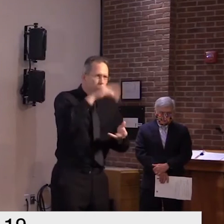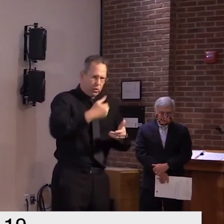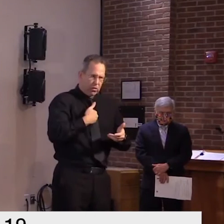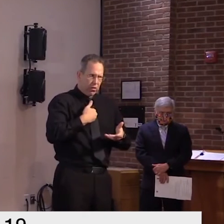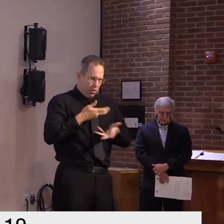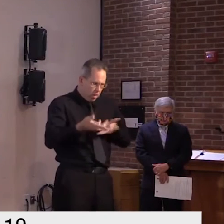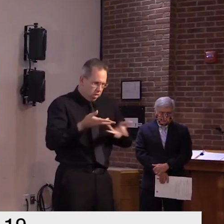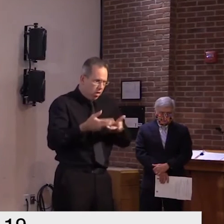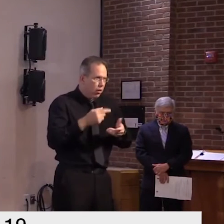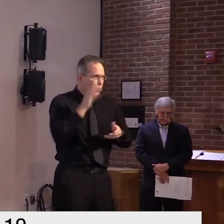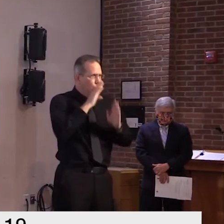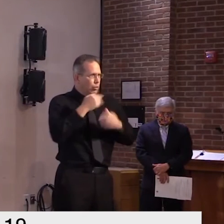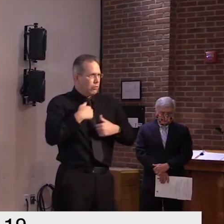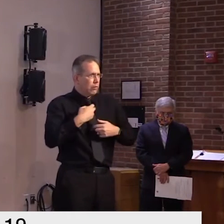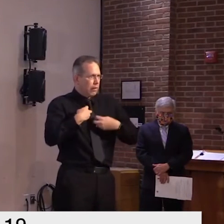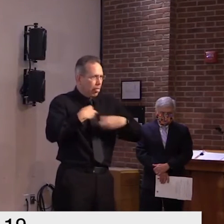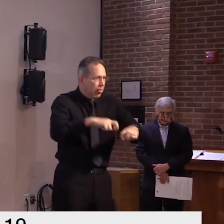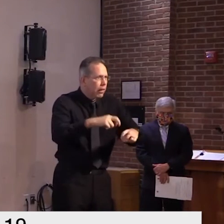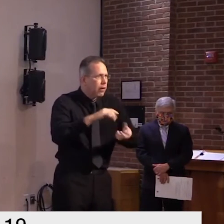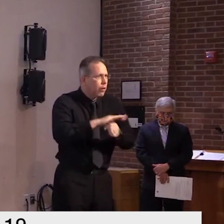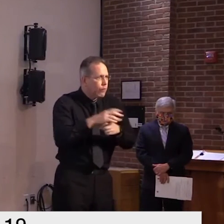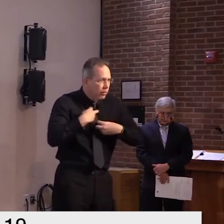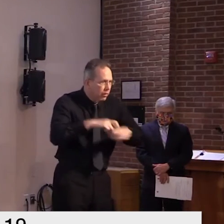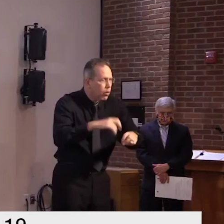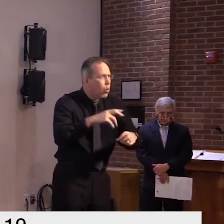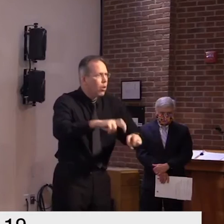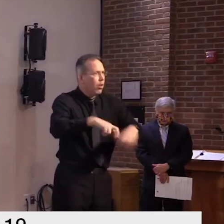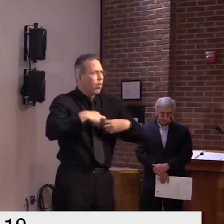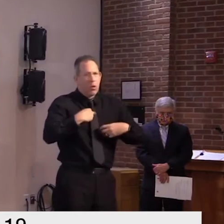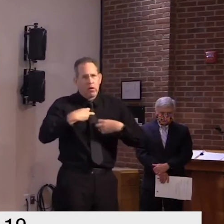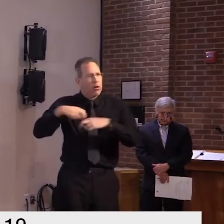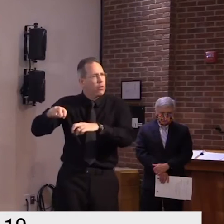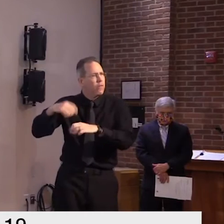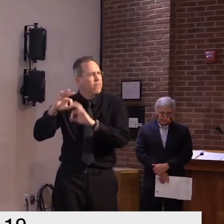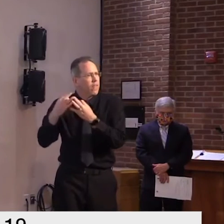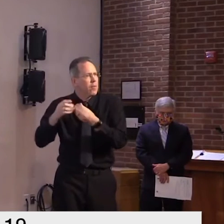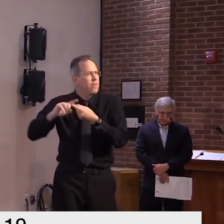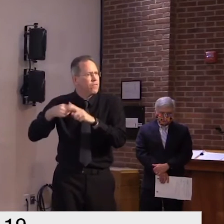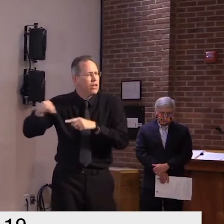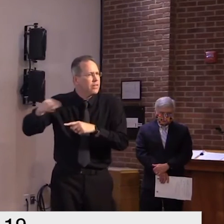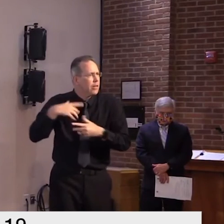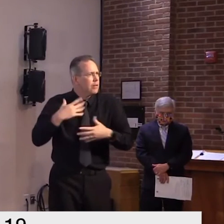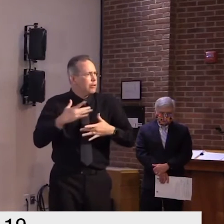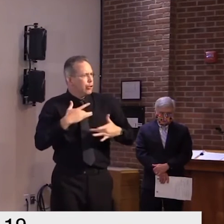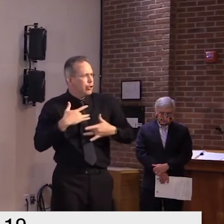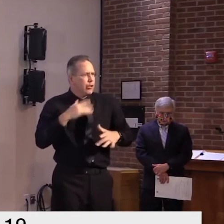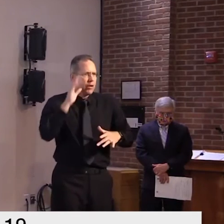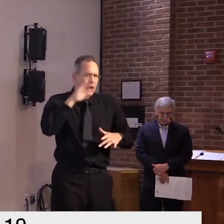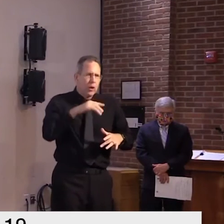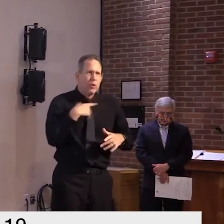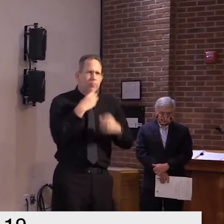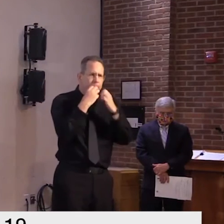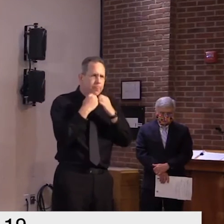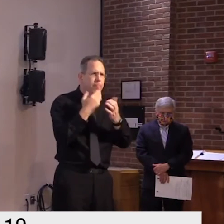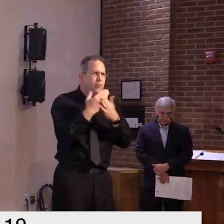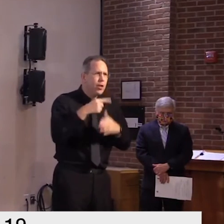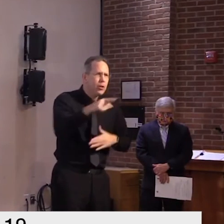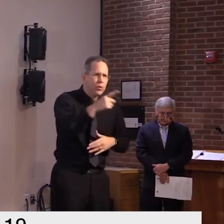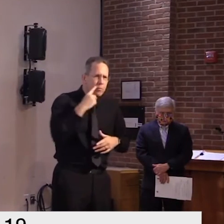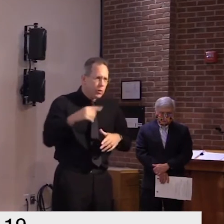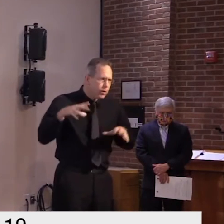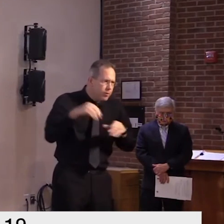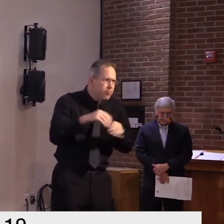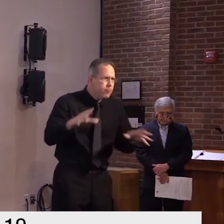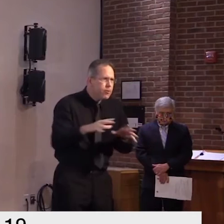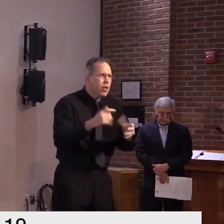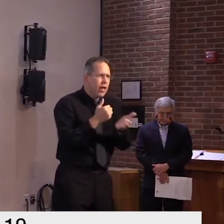family but I also know you've been going above and beyond to give a little extra care and attention to our seniors while